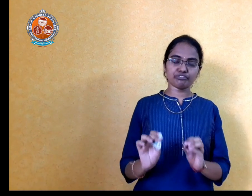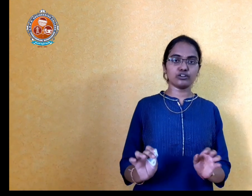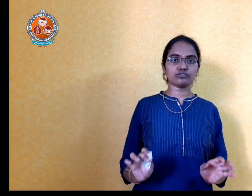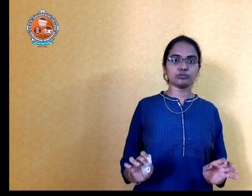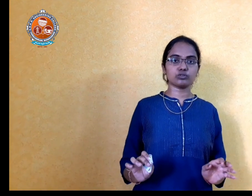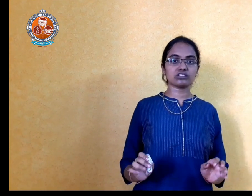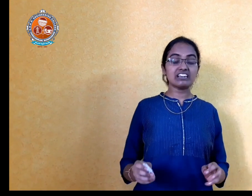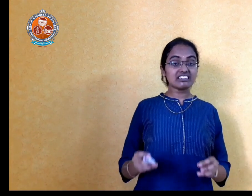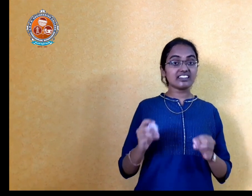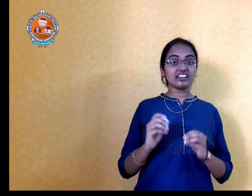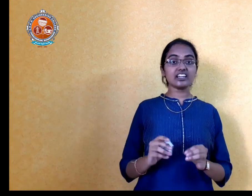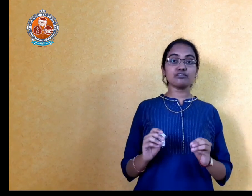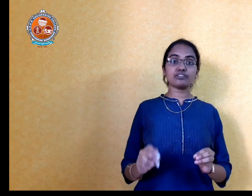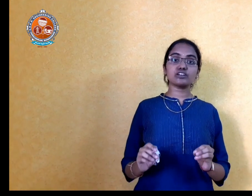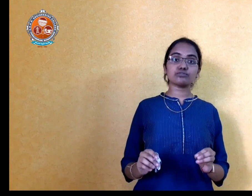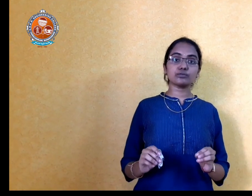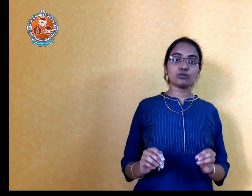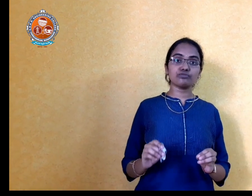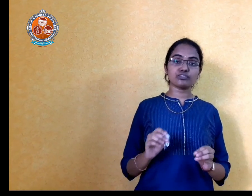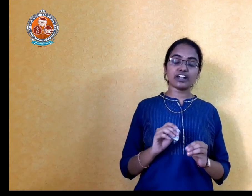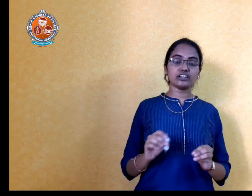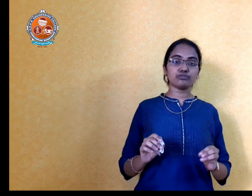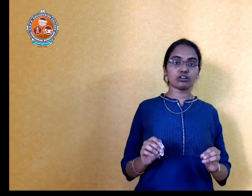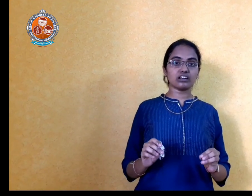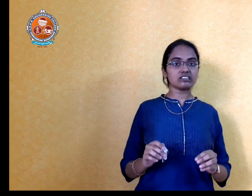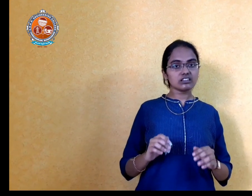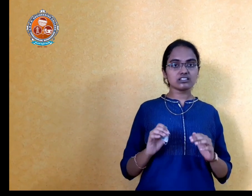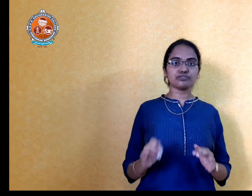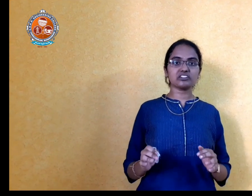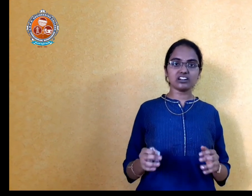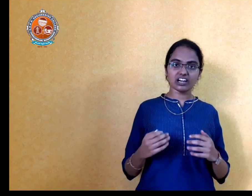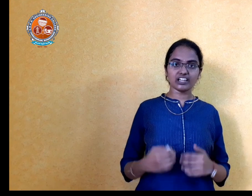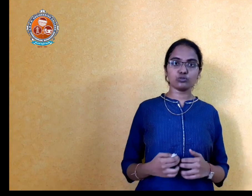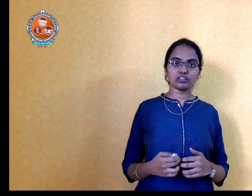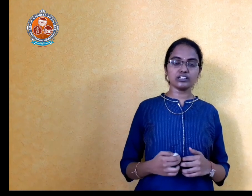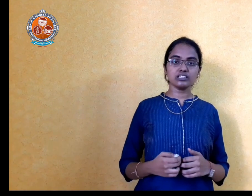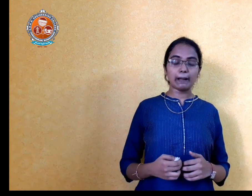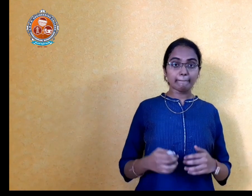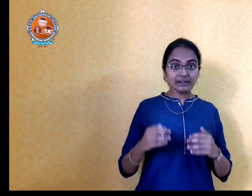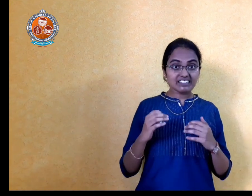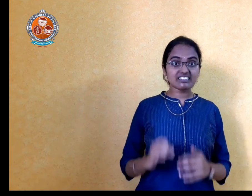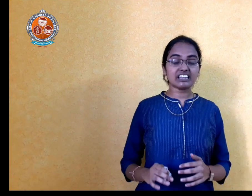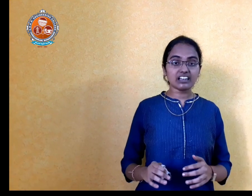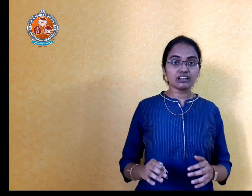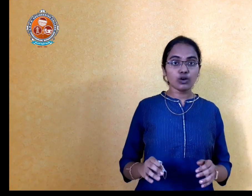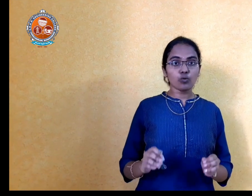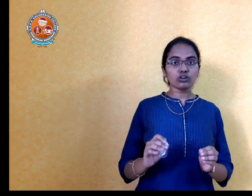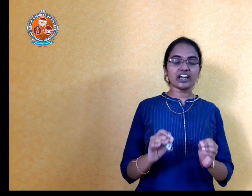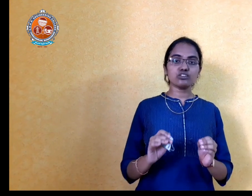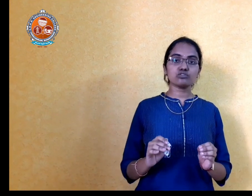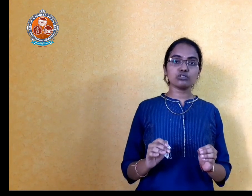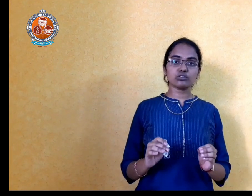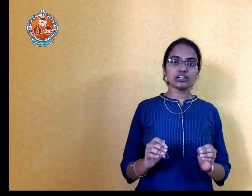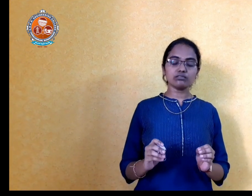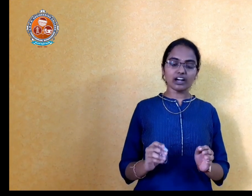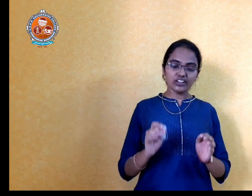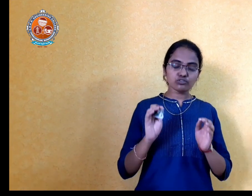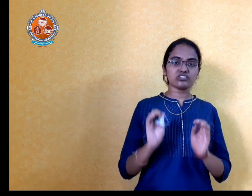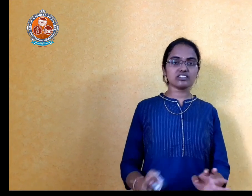front of the books. Sitting in front of the book for 24 hours is difficult, I know that. But still, what I used to do there, I used to just